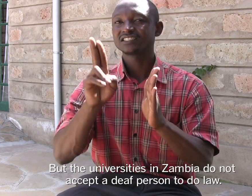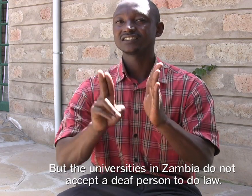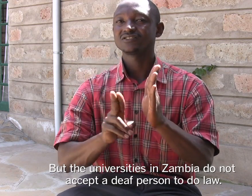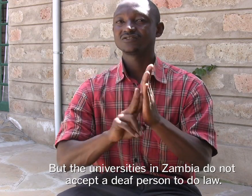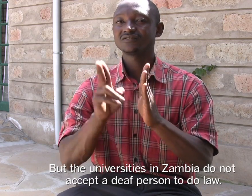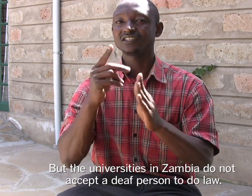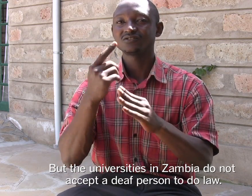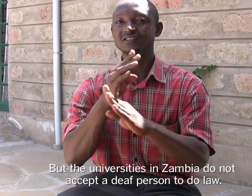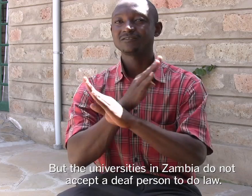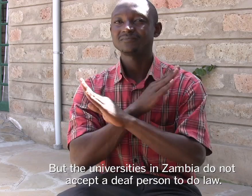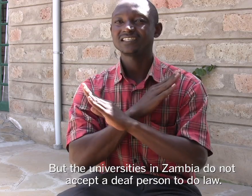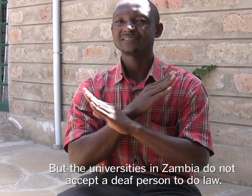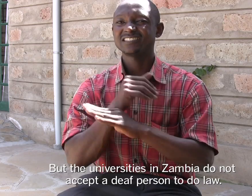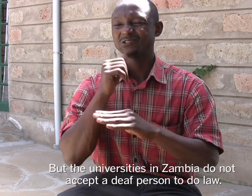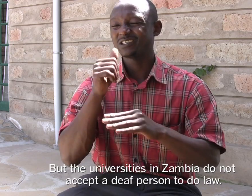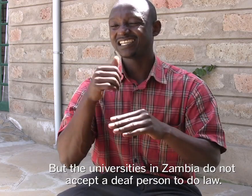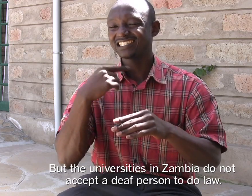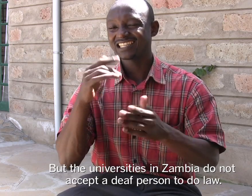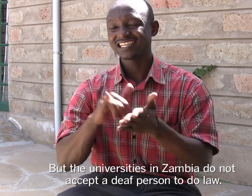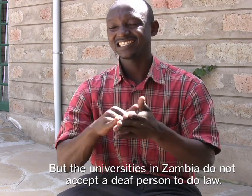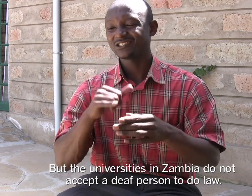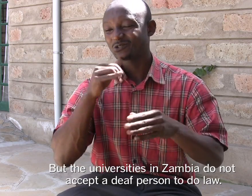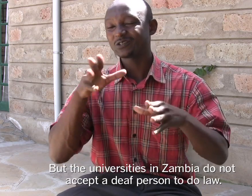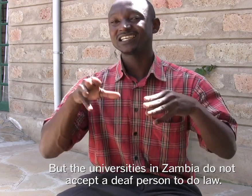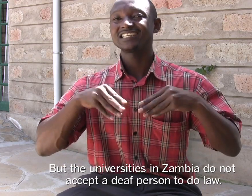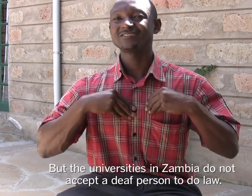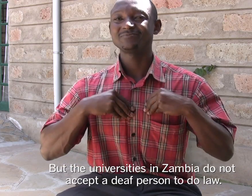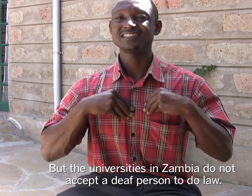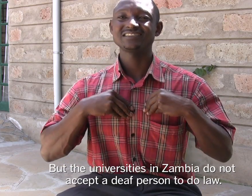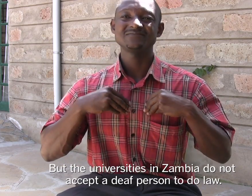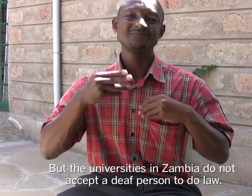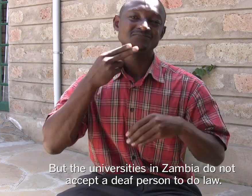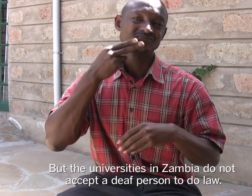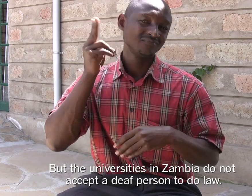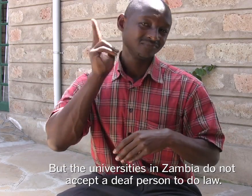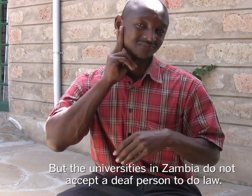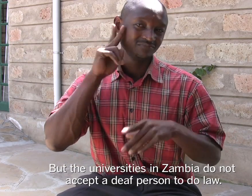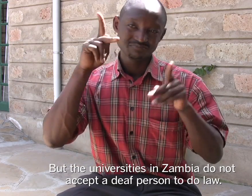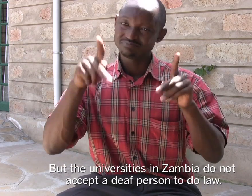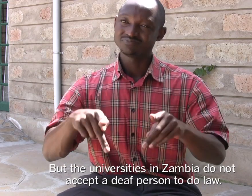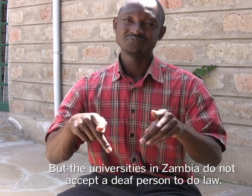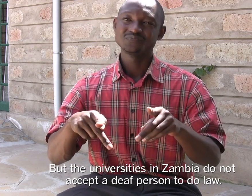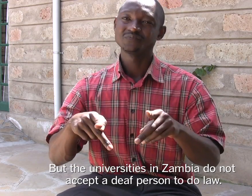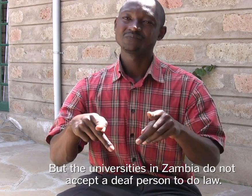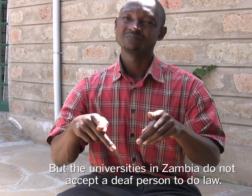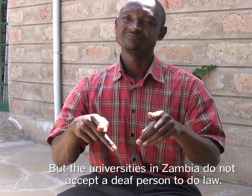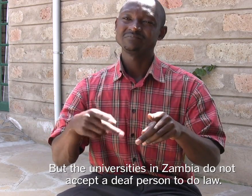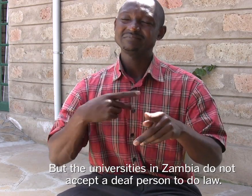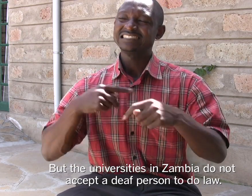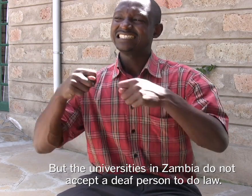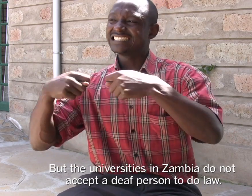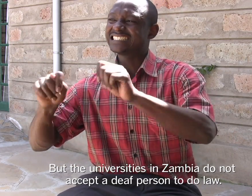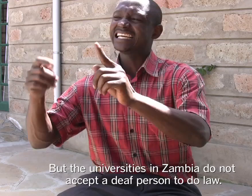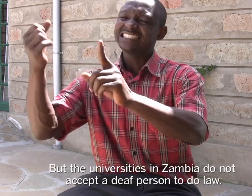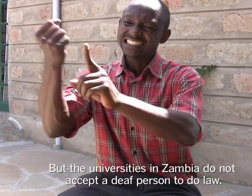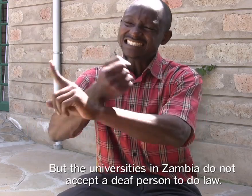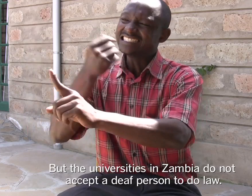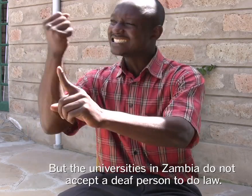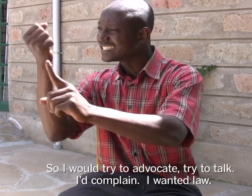the universities in Zambia did not accept a deaf person to do law. So